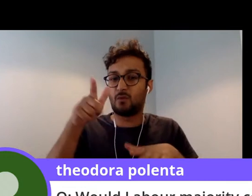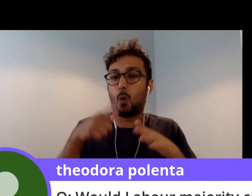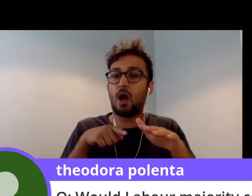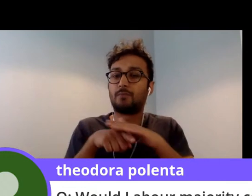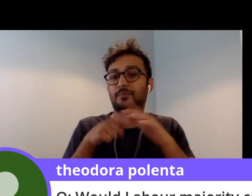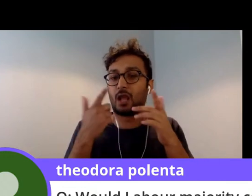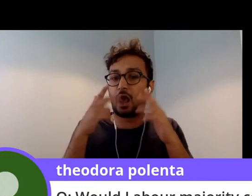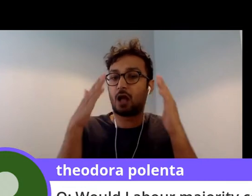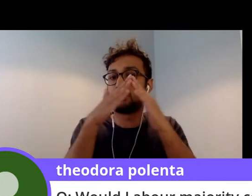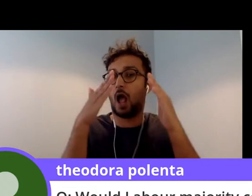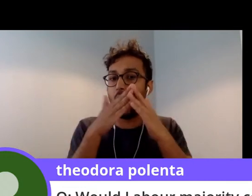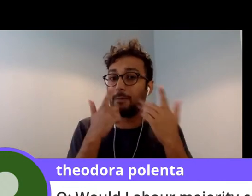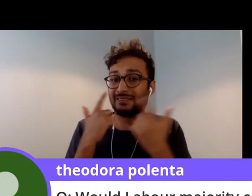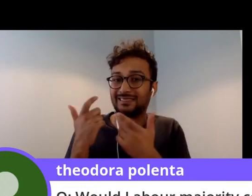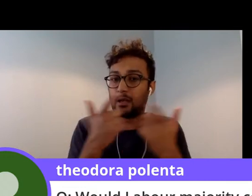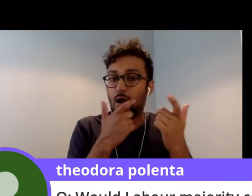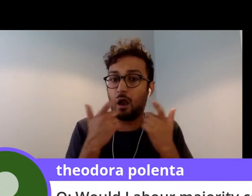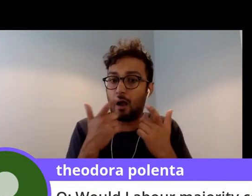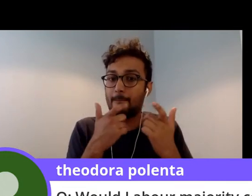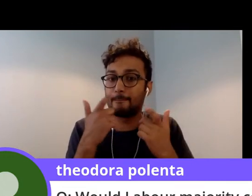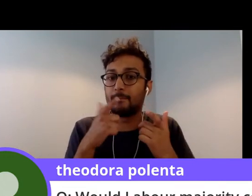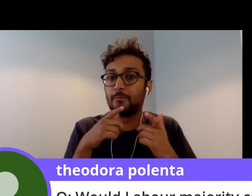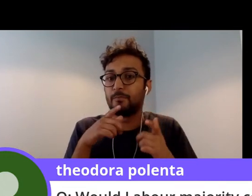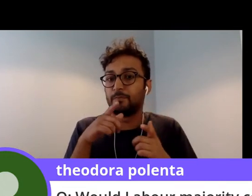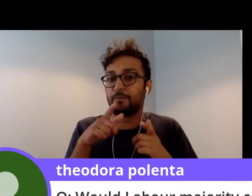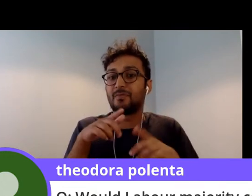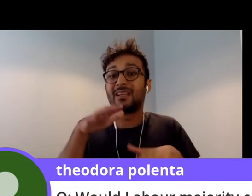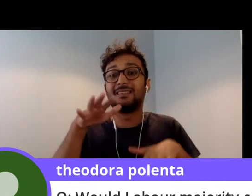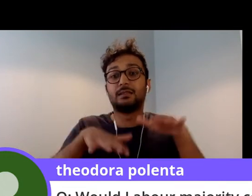city in a spirit similar to that of German